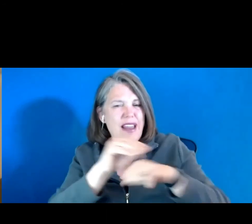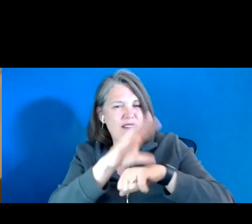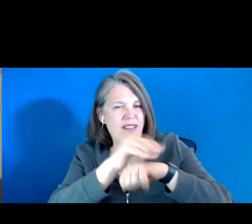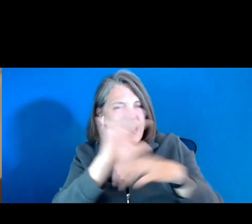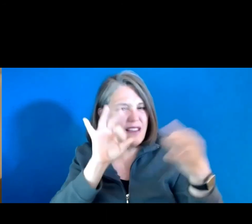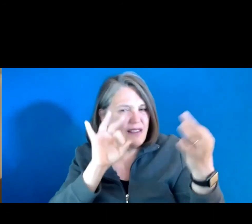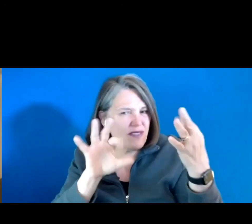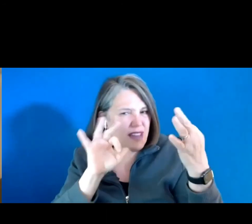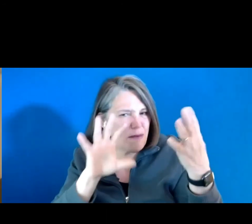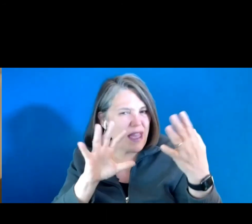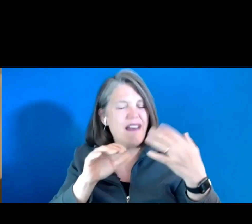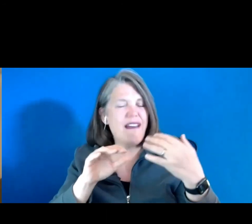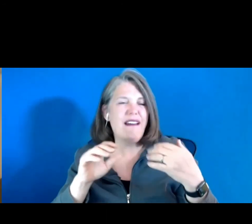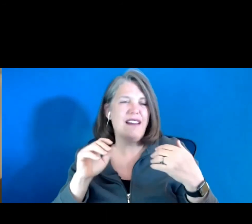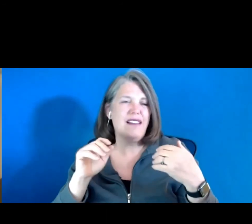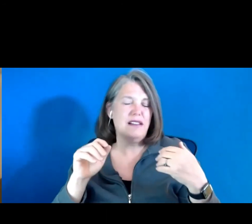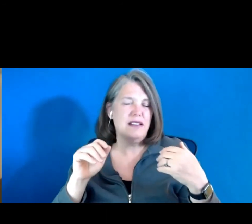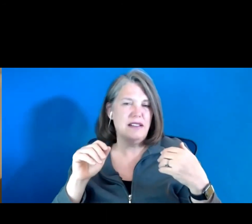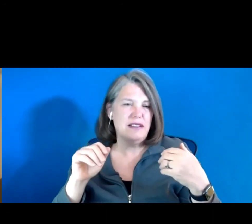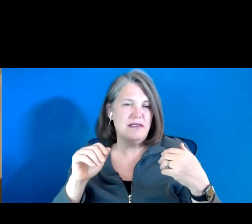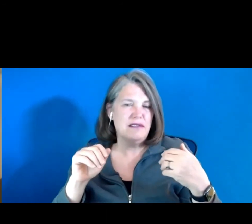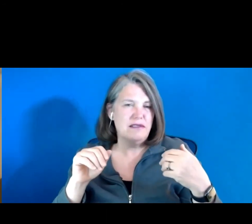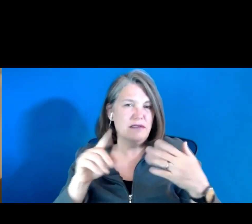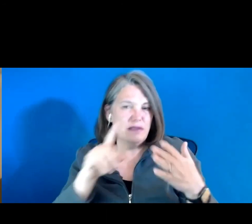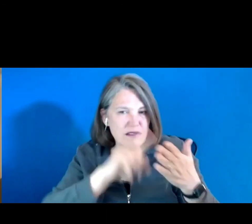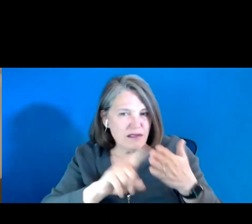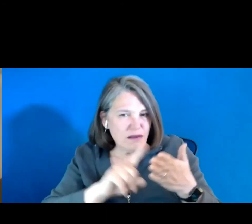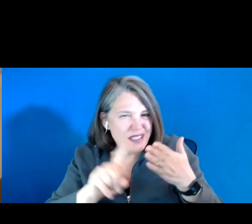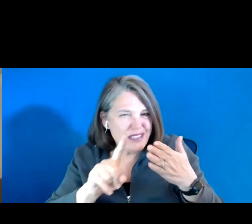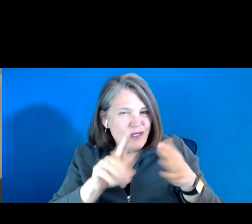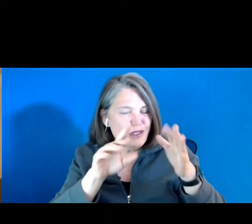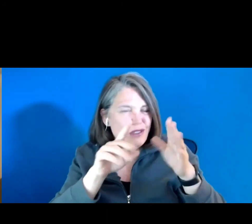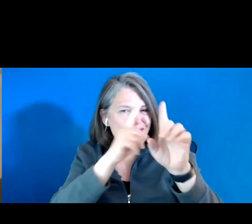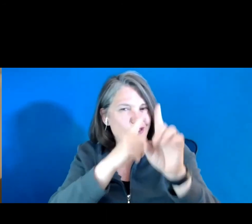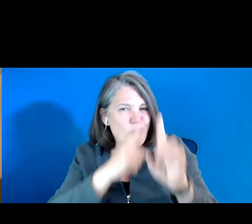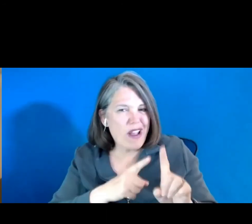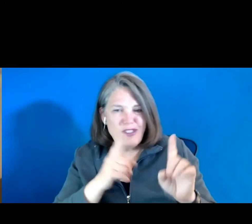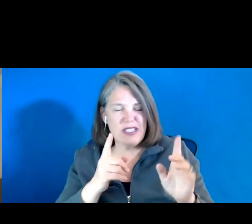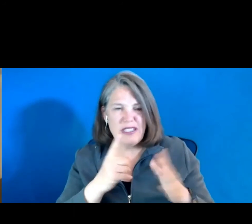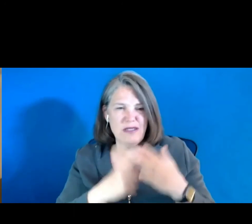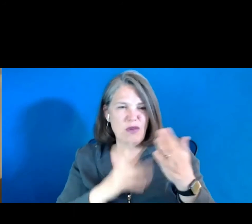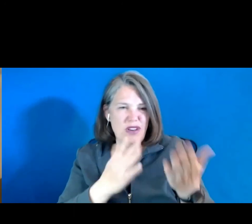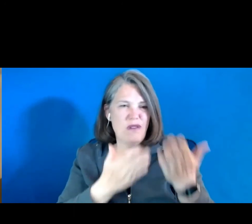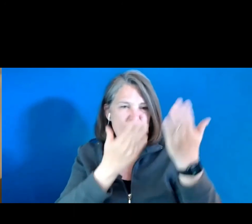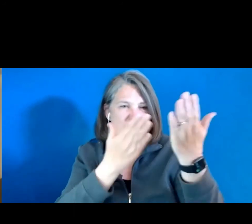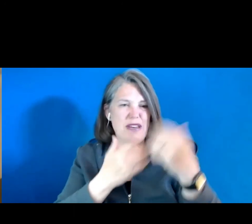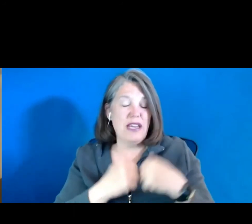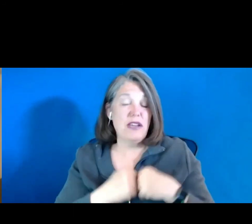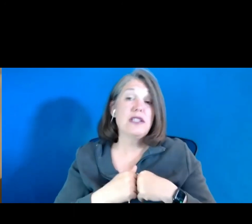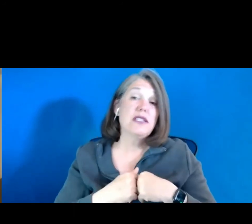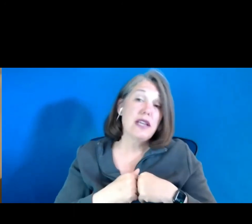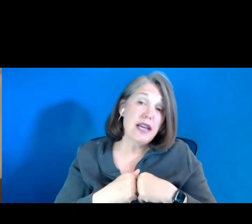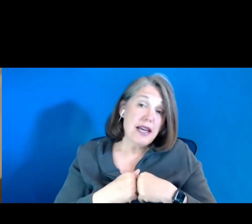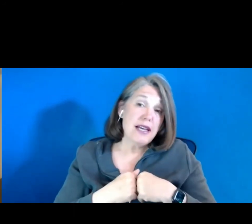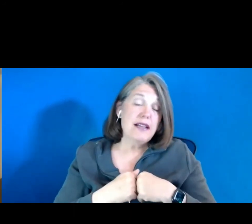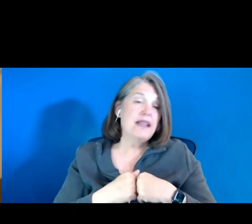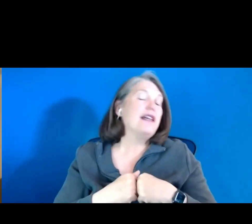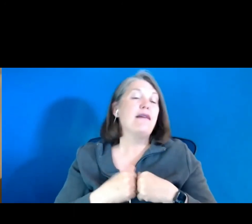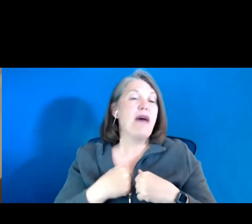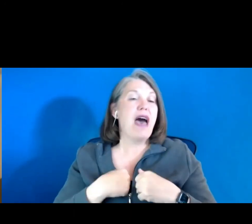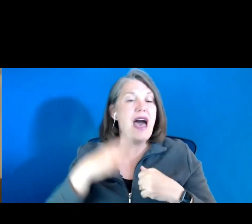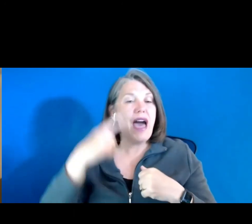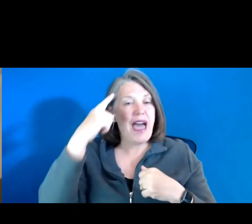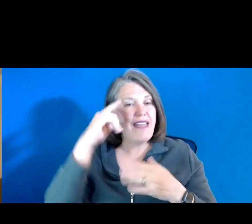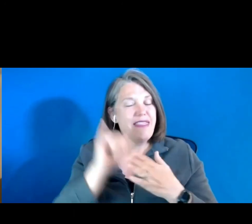or, or, you research directions? What would your, what would your recommendations be? Um, I think